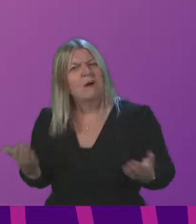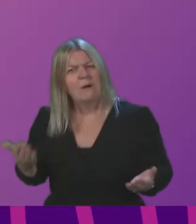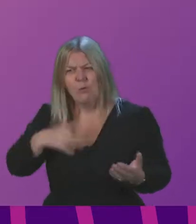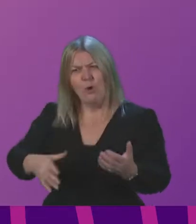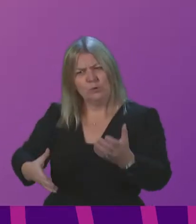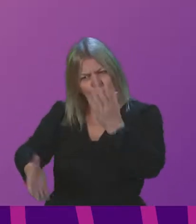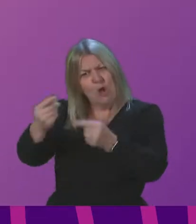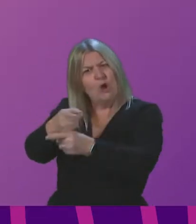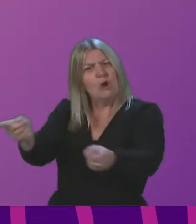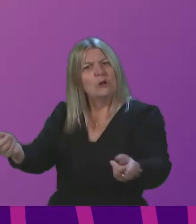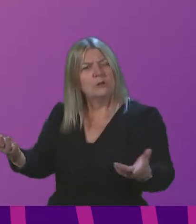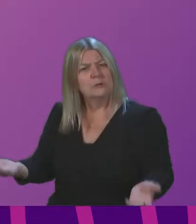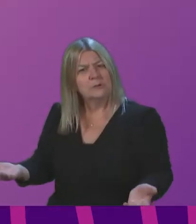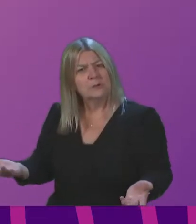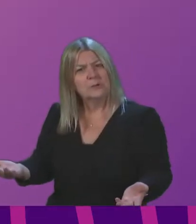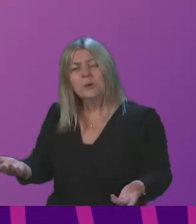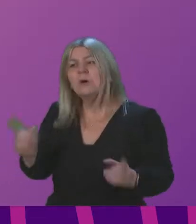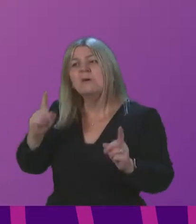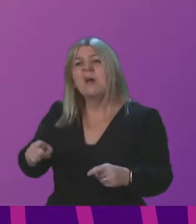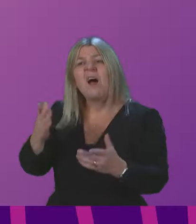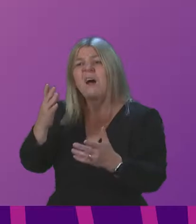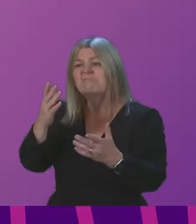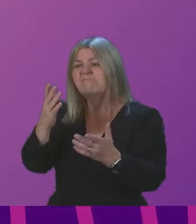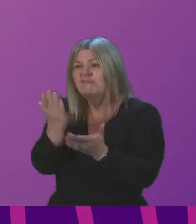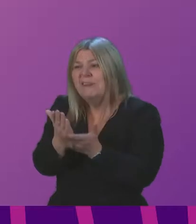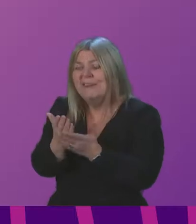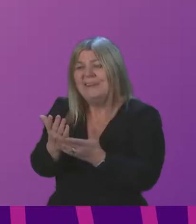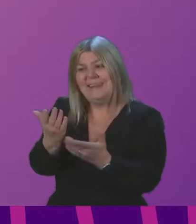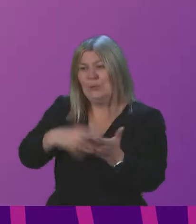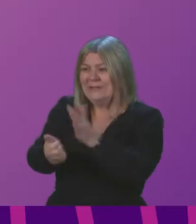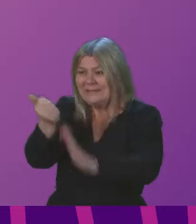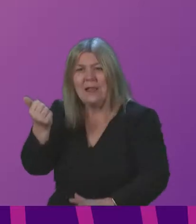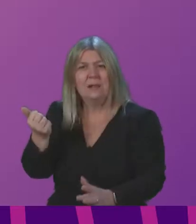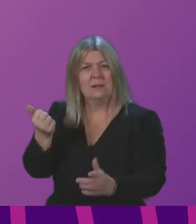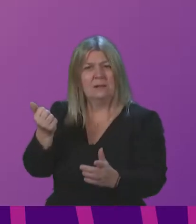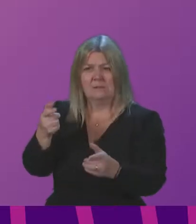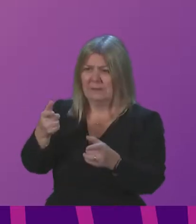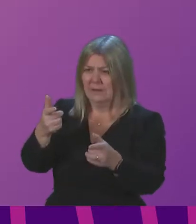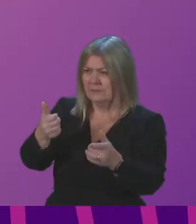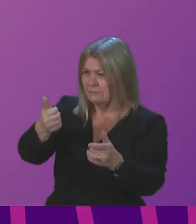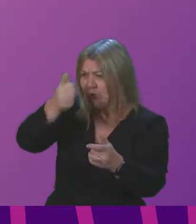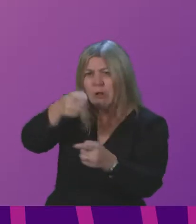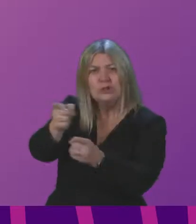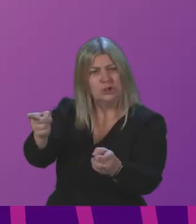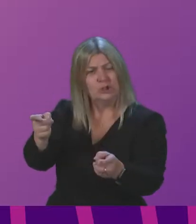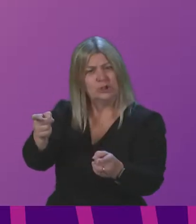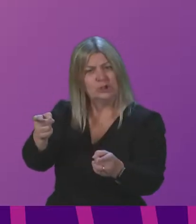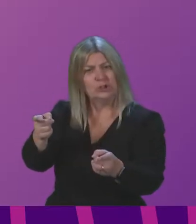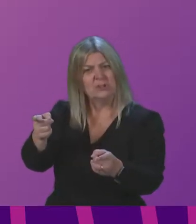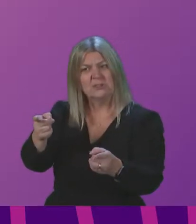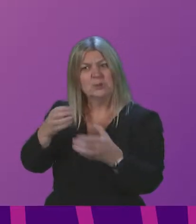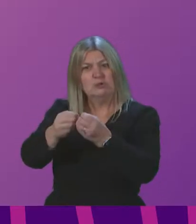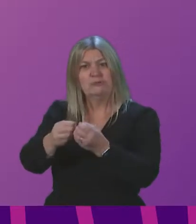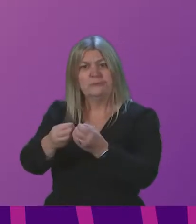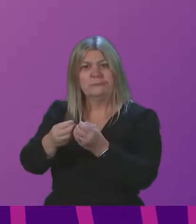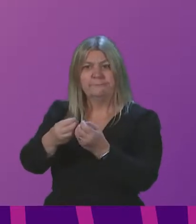We can't afford to have a brain drain. We need the talents, skills and knowledge. But people are telling me that they